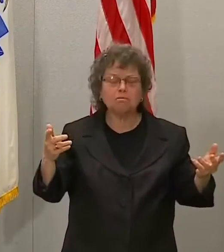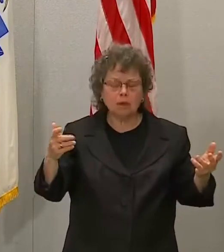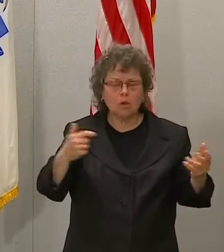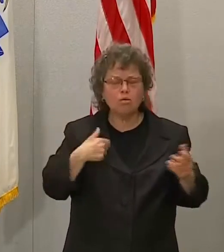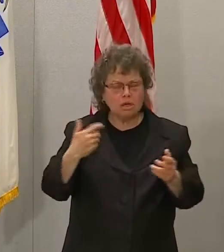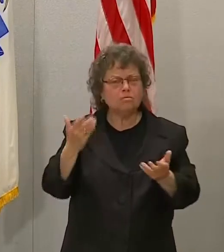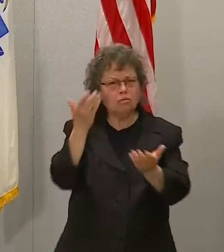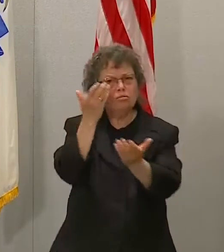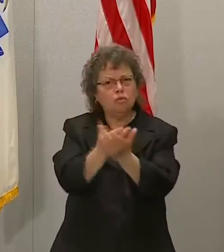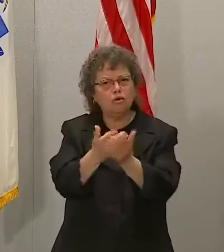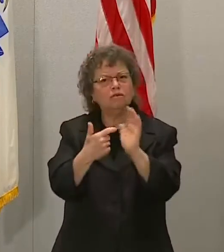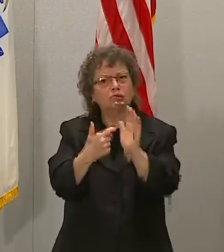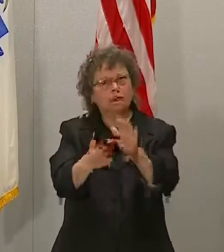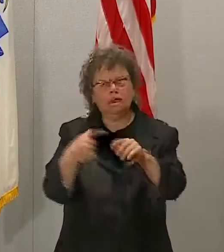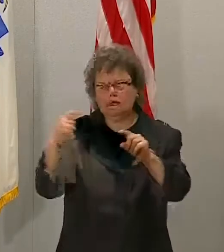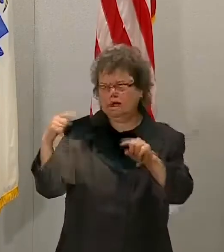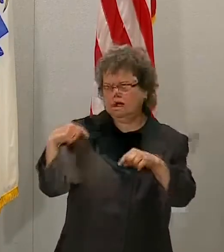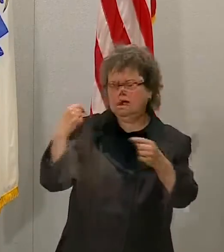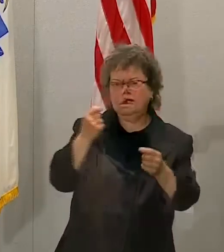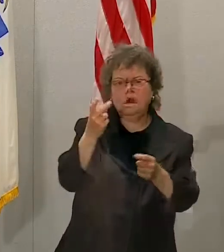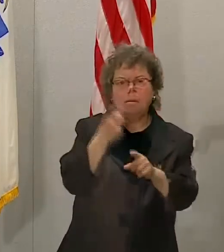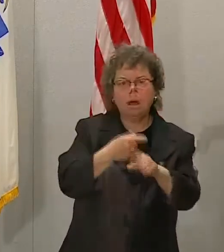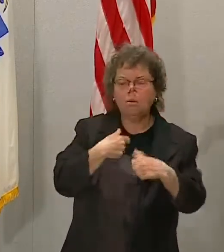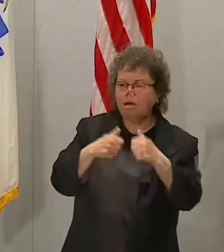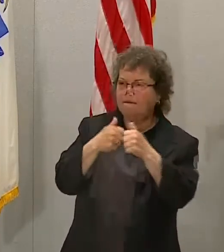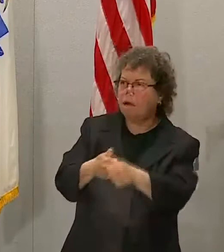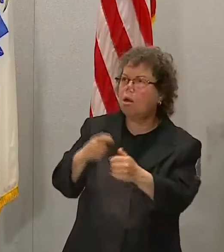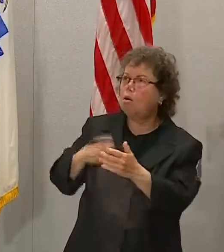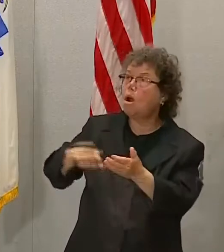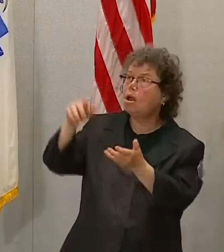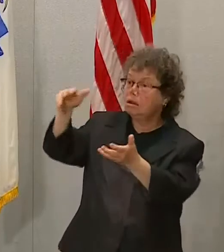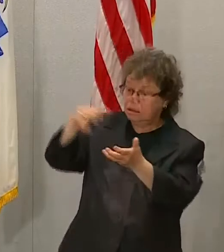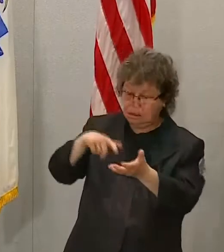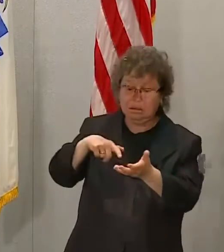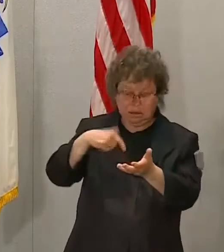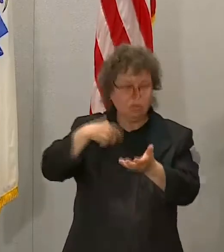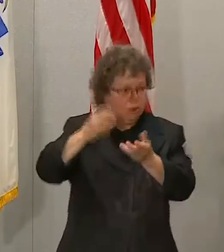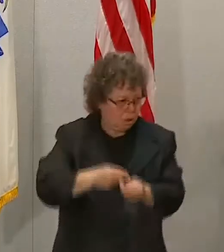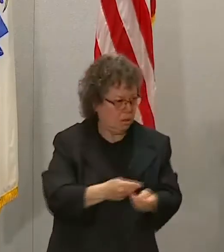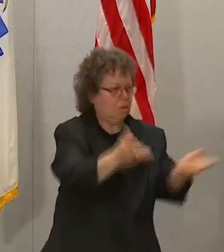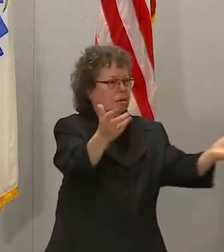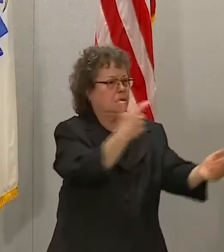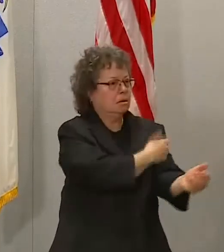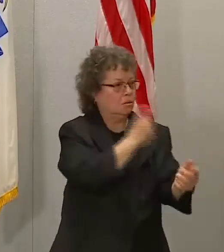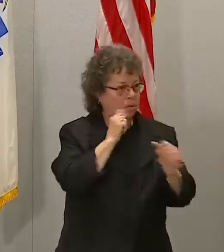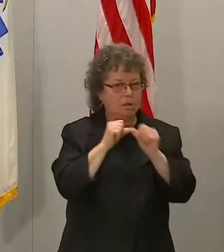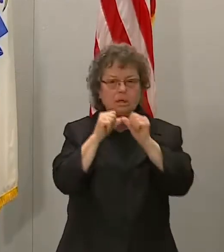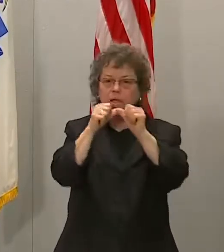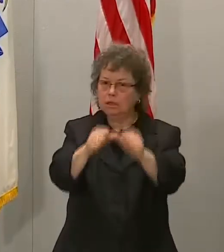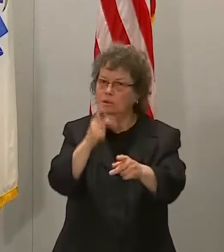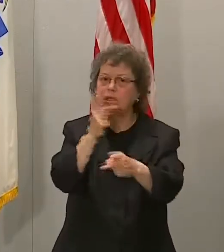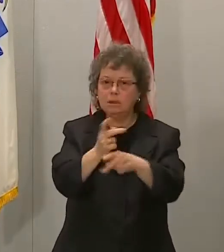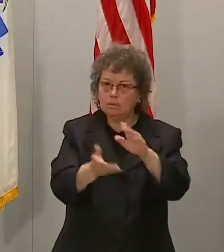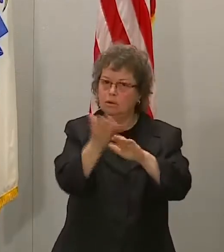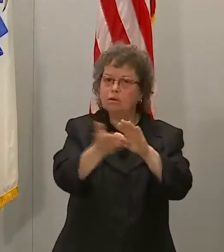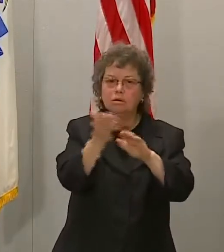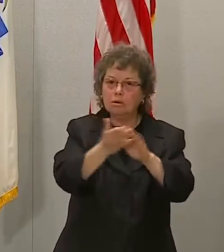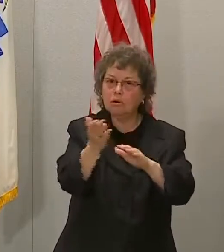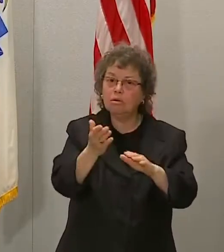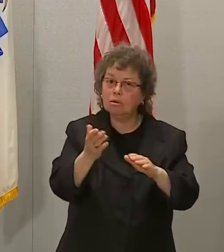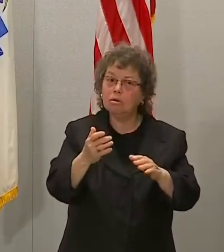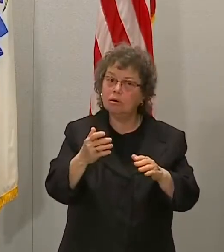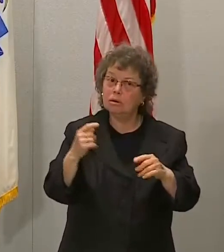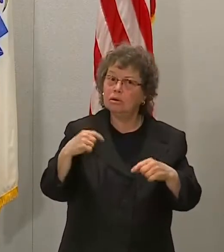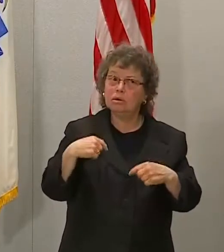with whichever product is available to us, and we'll continue to do that. And our goal is to continue to build on the success